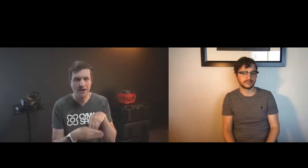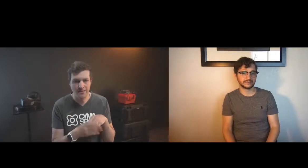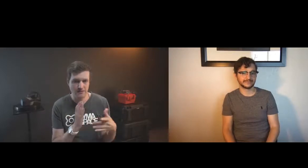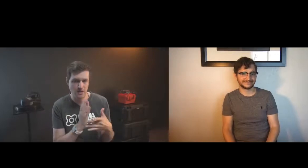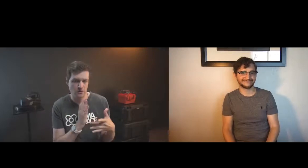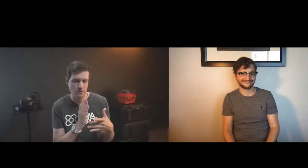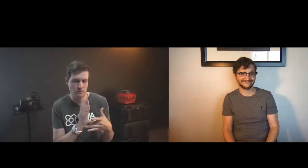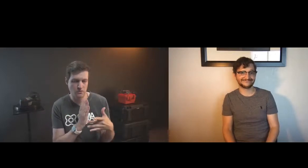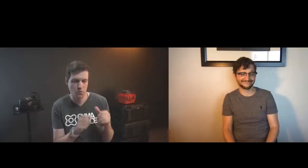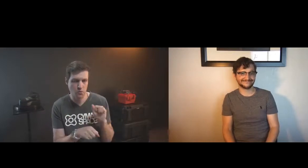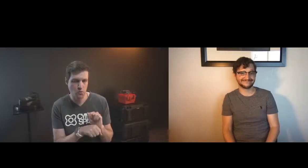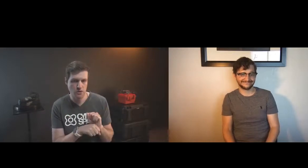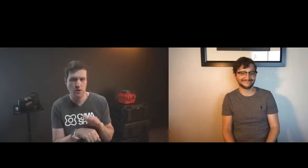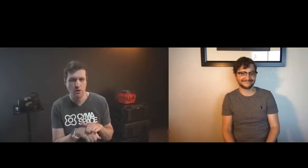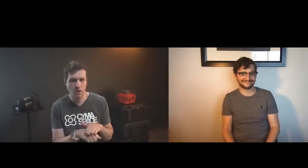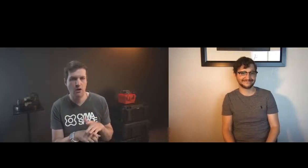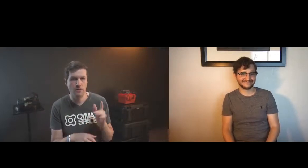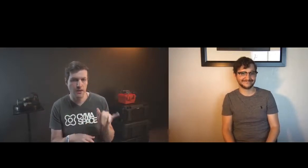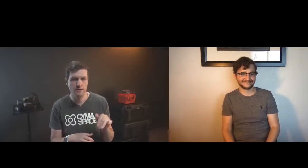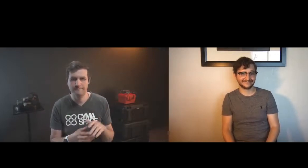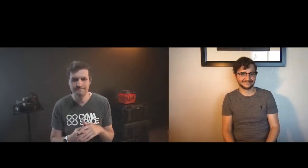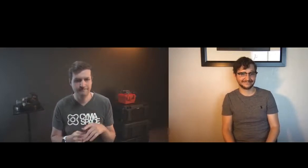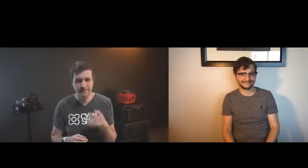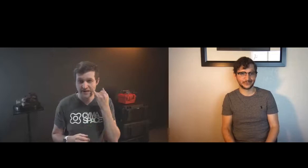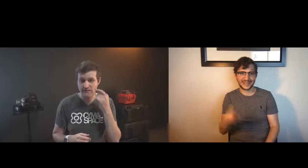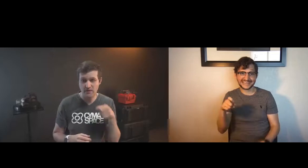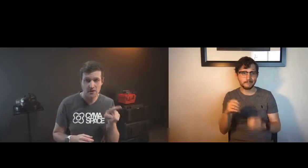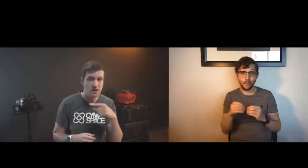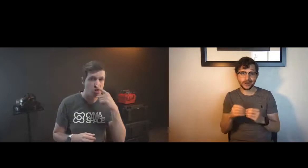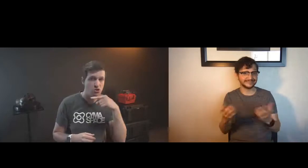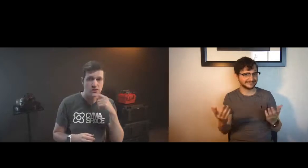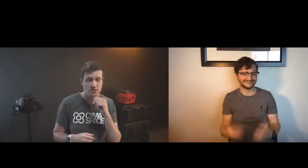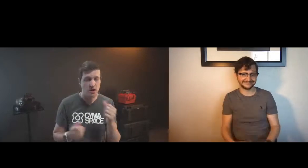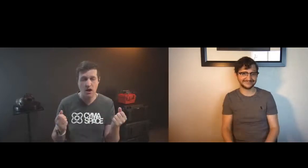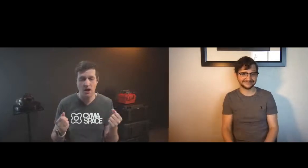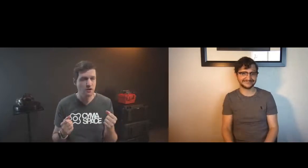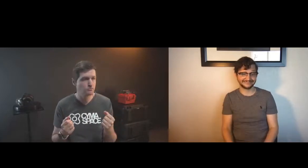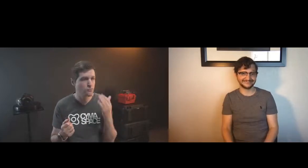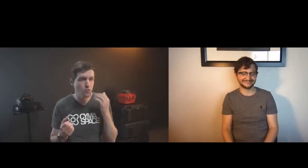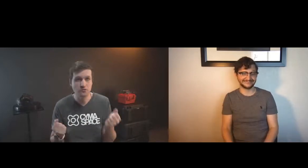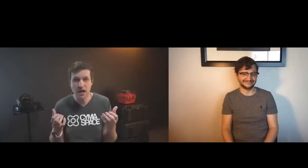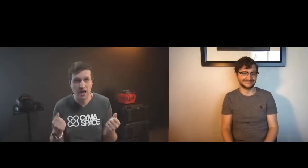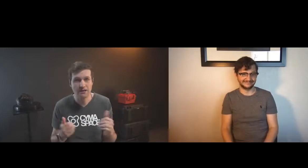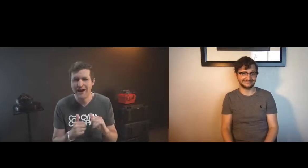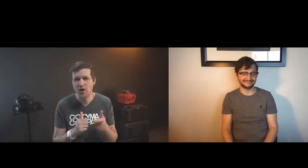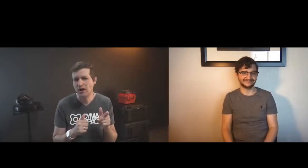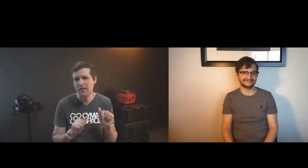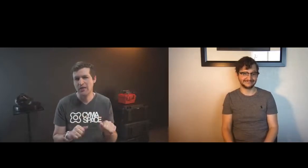not enough data of deaf people signing and so there are people in the tech field who are working on that